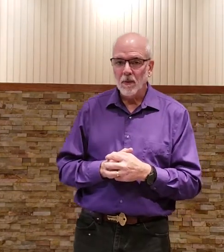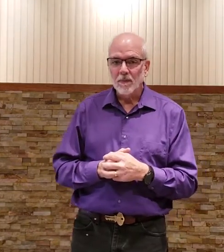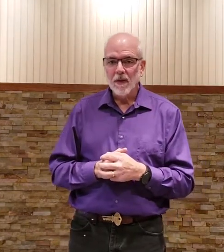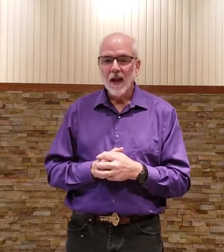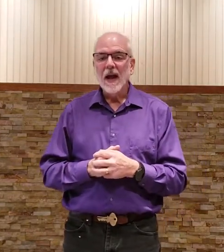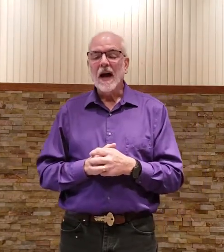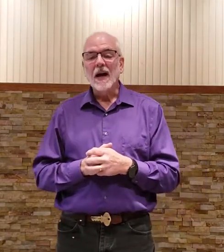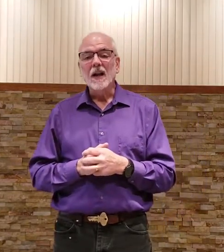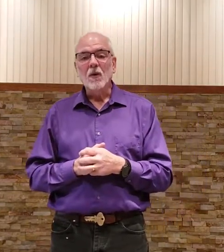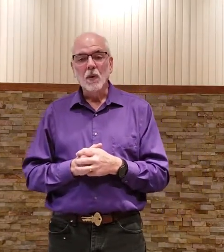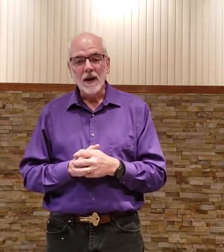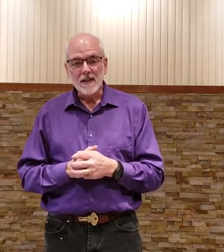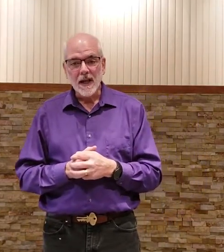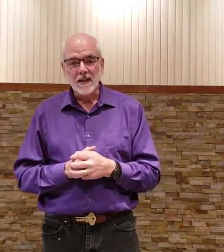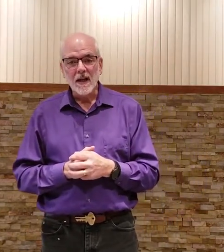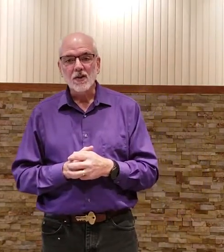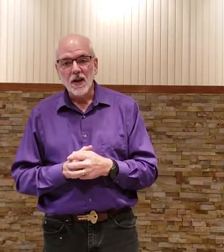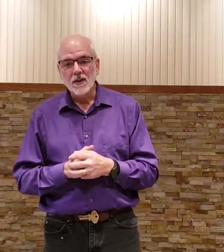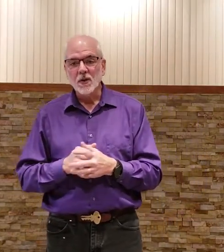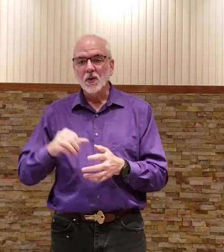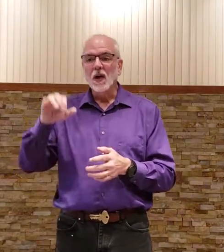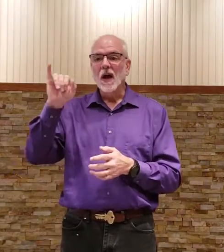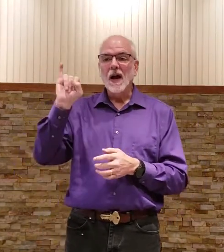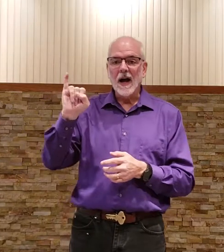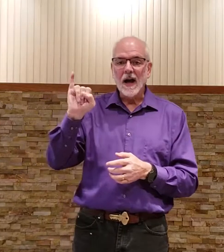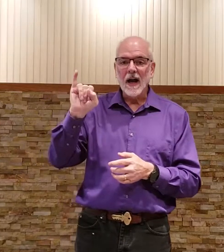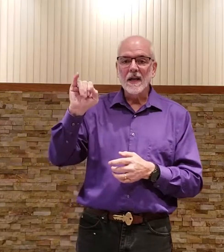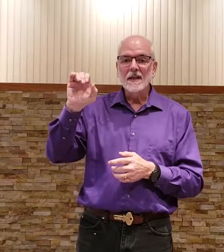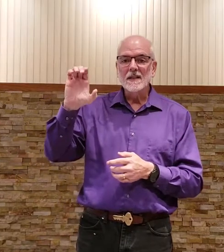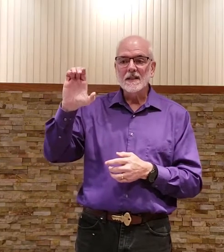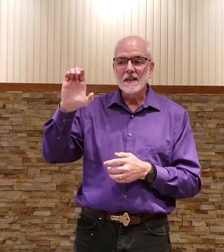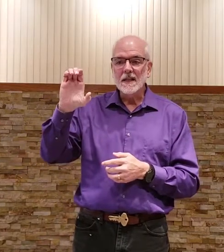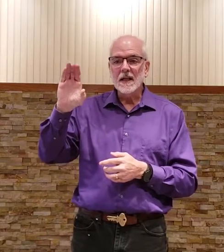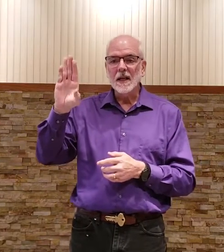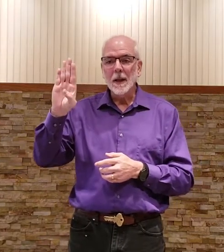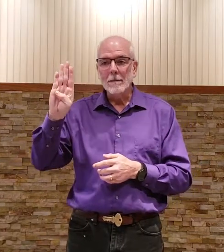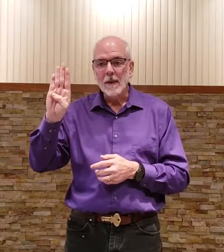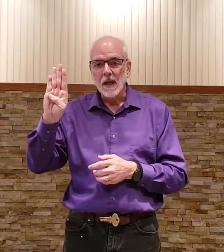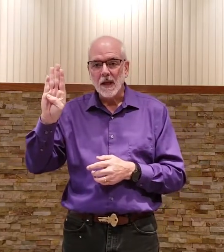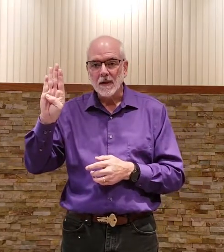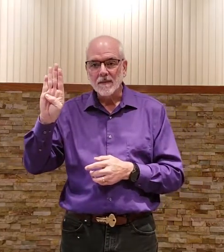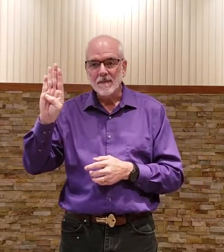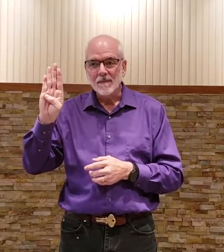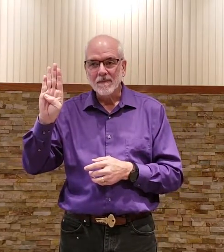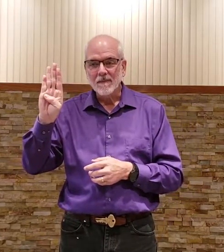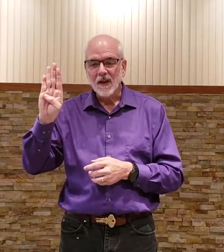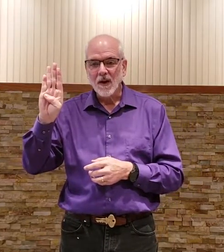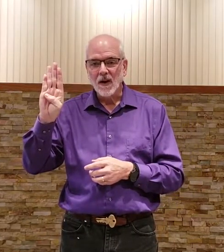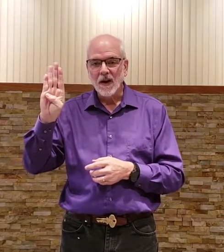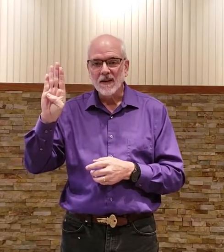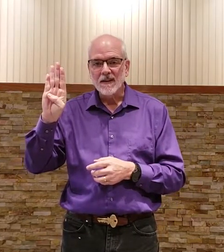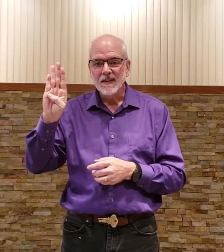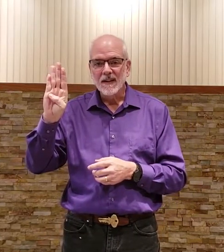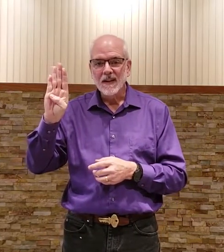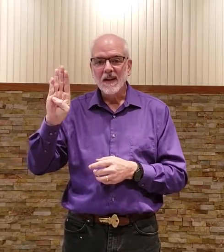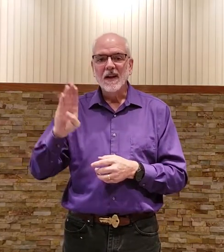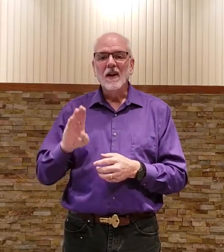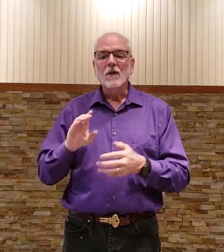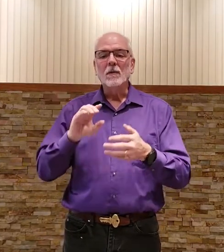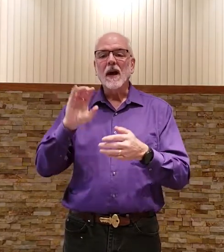when it says it just do icb all right from the